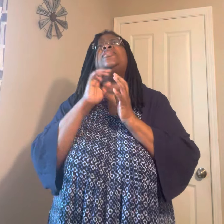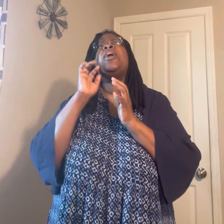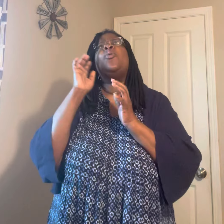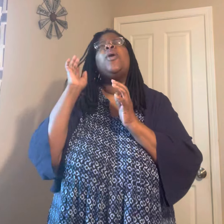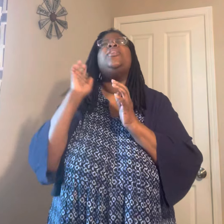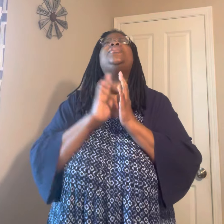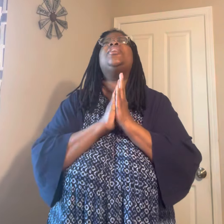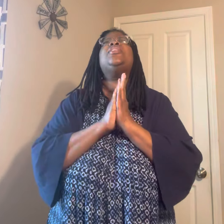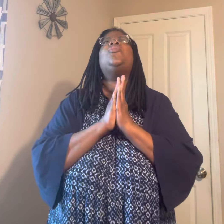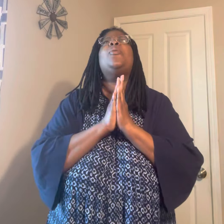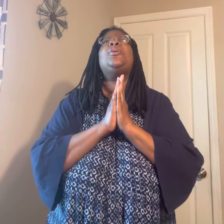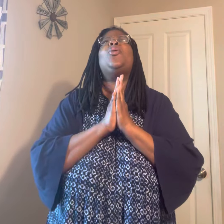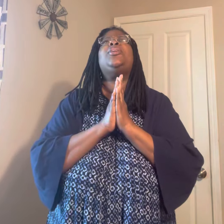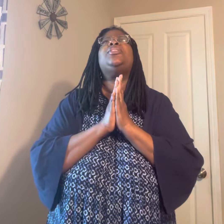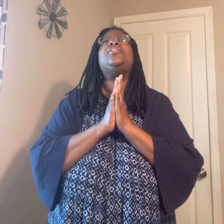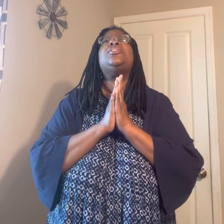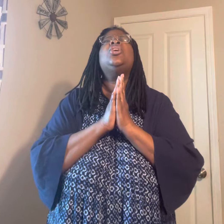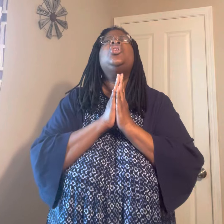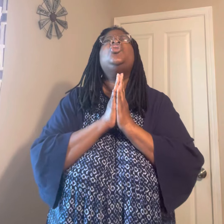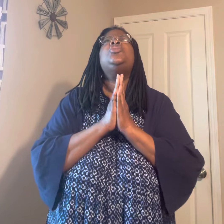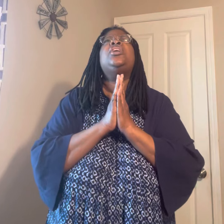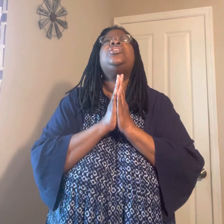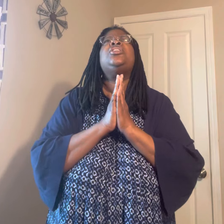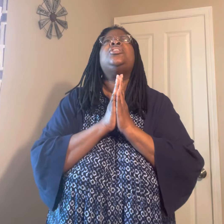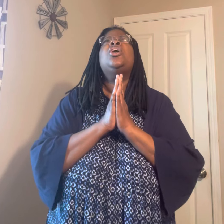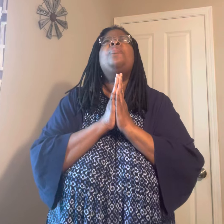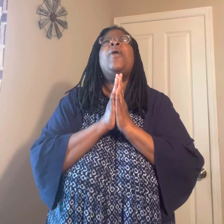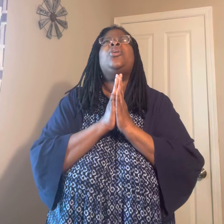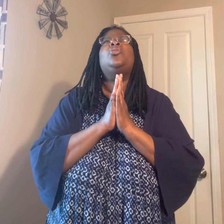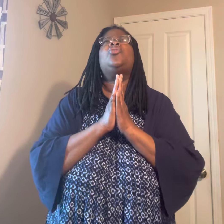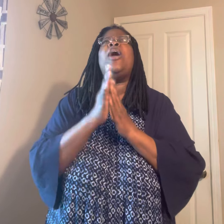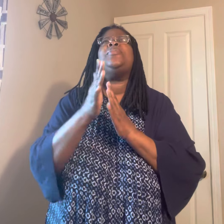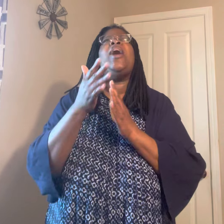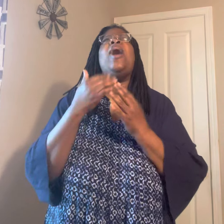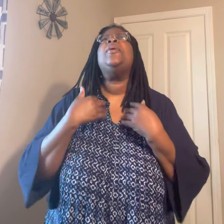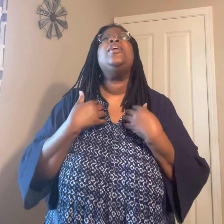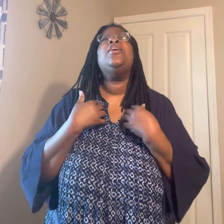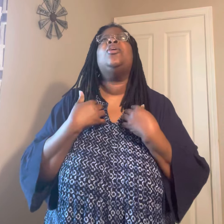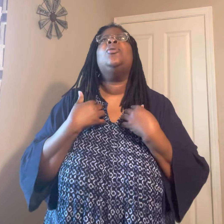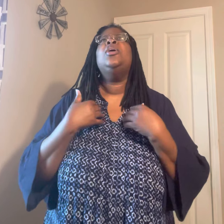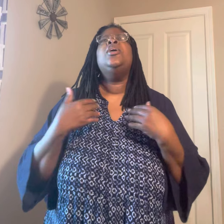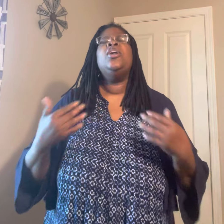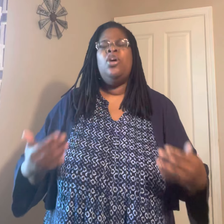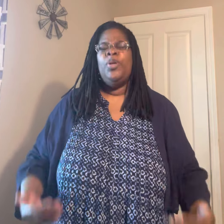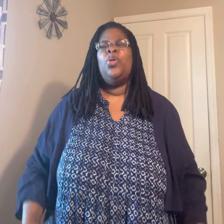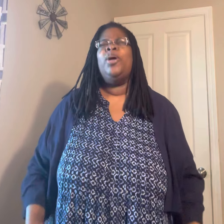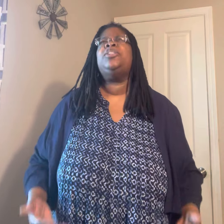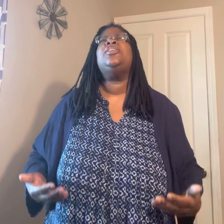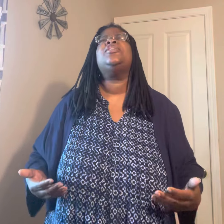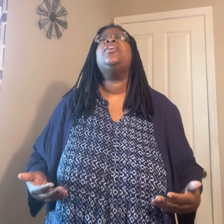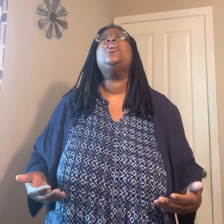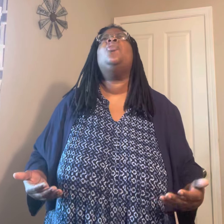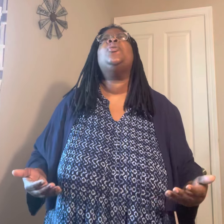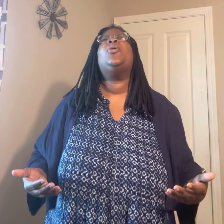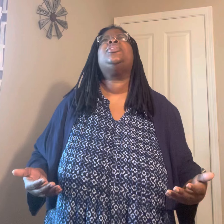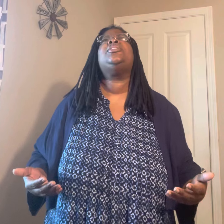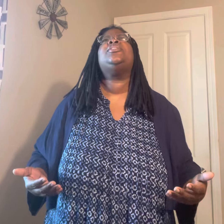Take away this sickness from me, Lord Jesus. You said, Jesus, by your stripes I am healed. Heal me, Lord Jesus. Heal me, Lord Jesus.